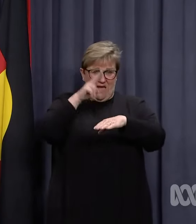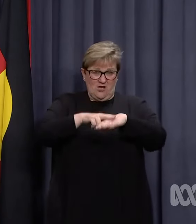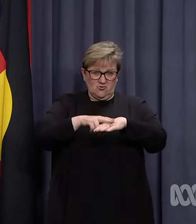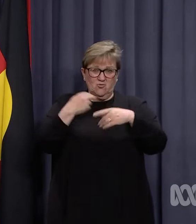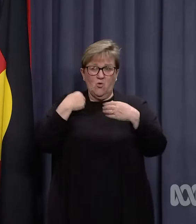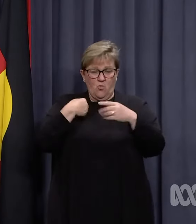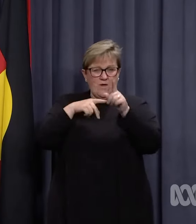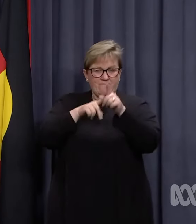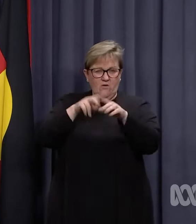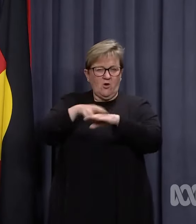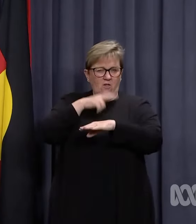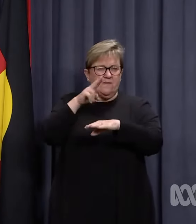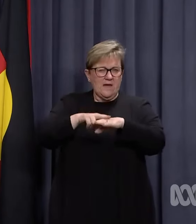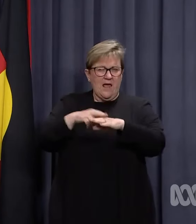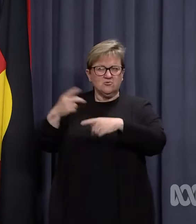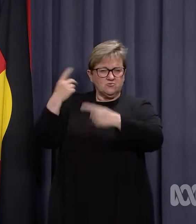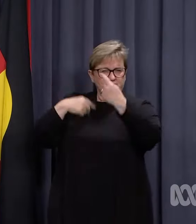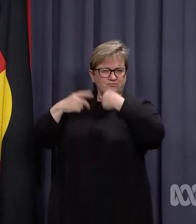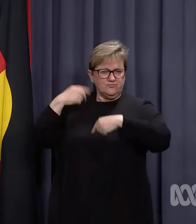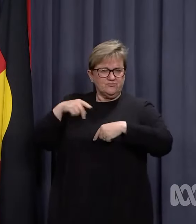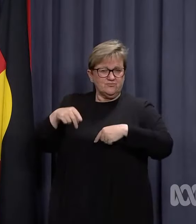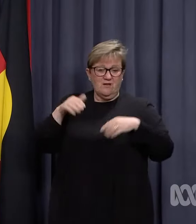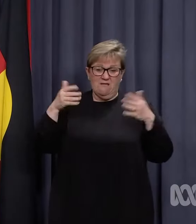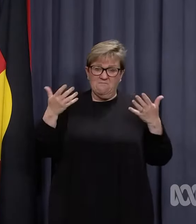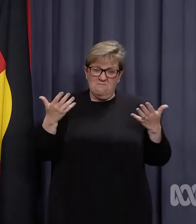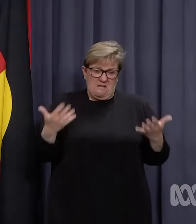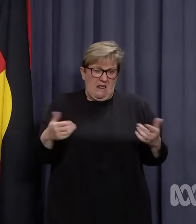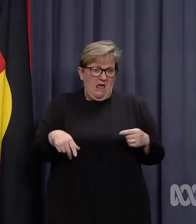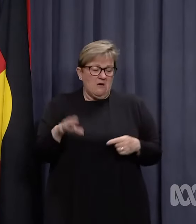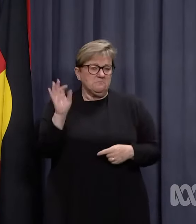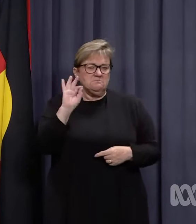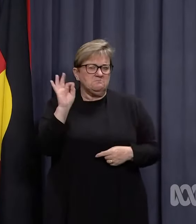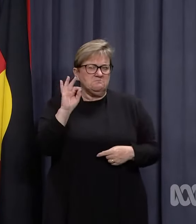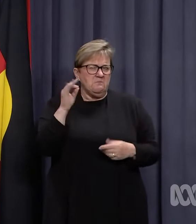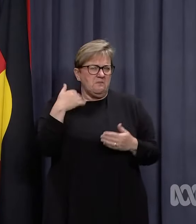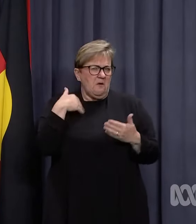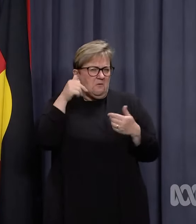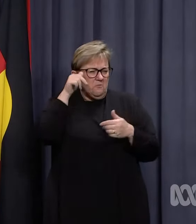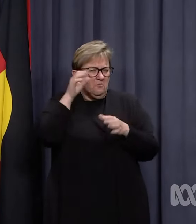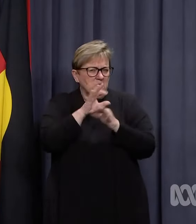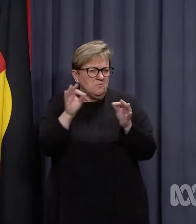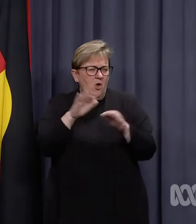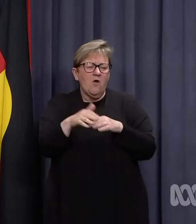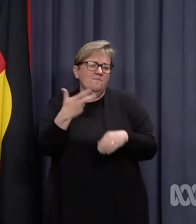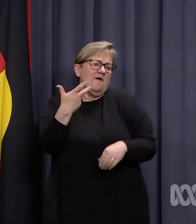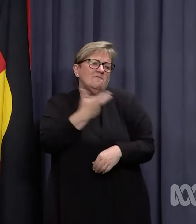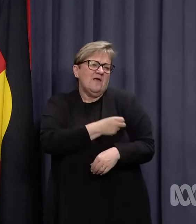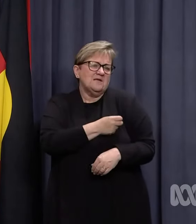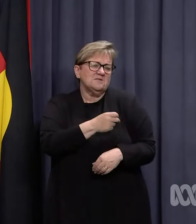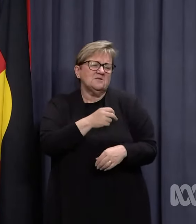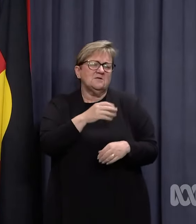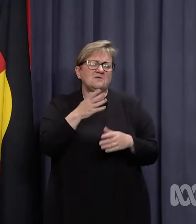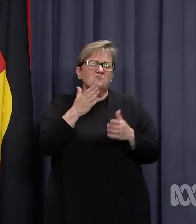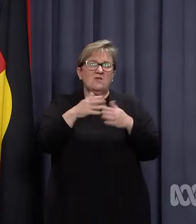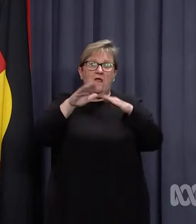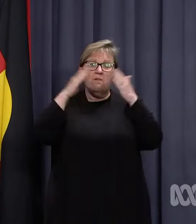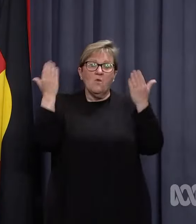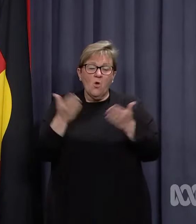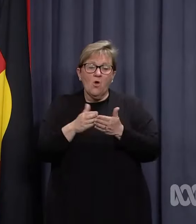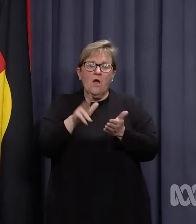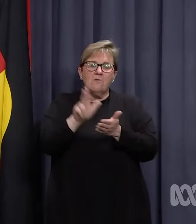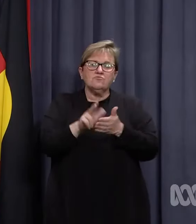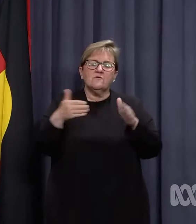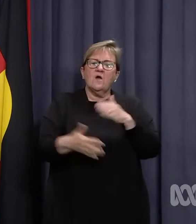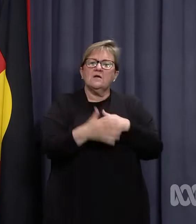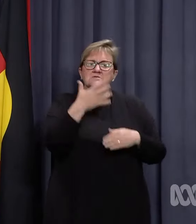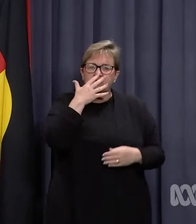We're following the national advice. There isn't at this stage that I'm aware of any vaccination even globally that is approved